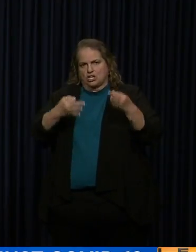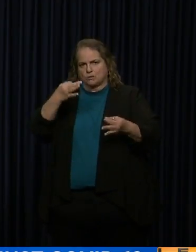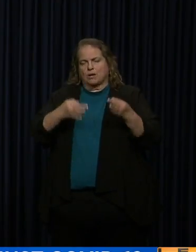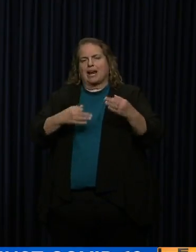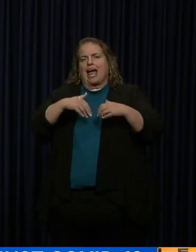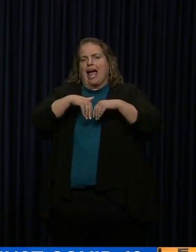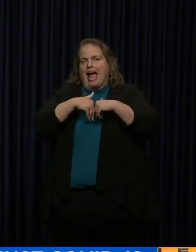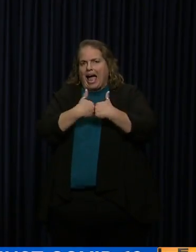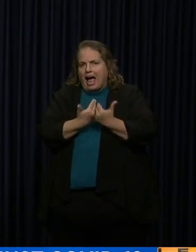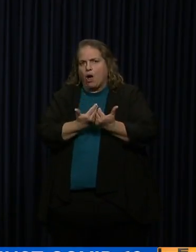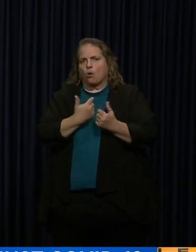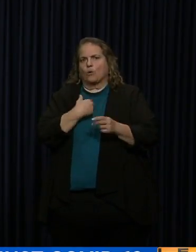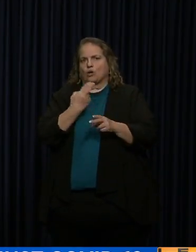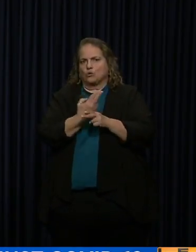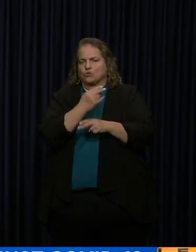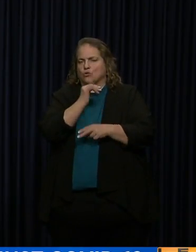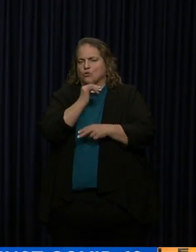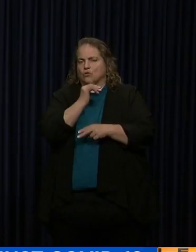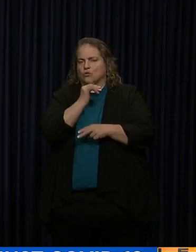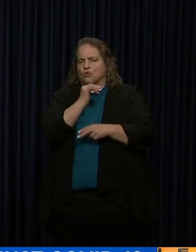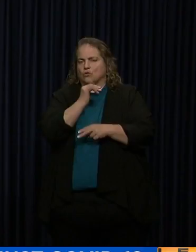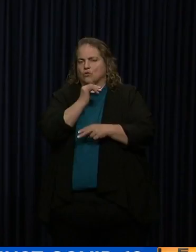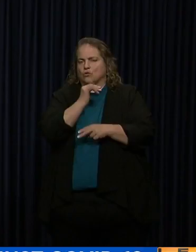on how we deploy those resources.